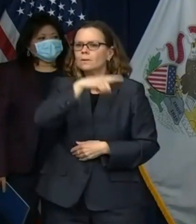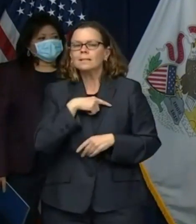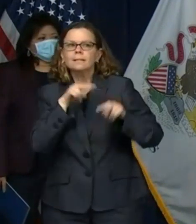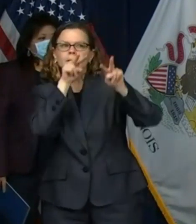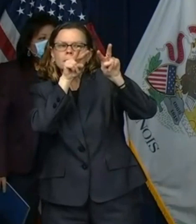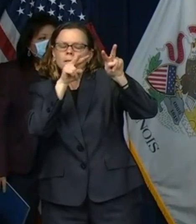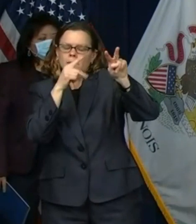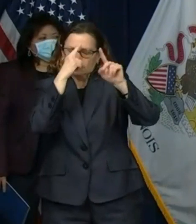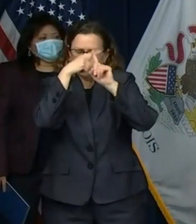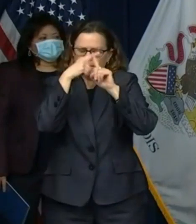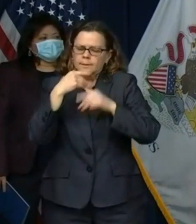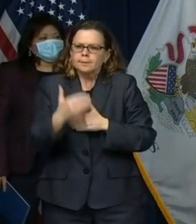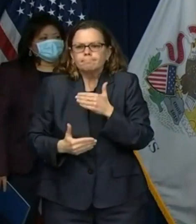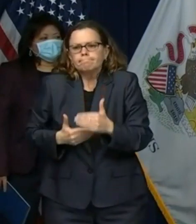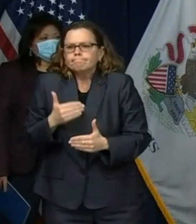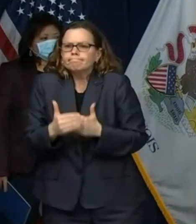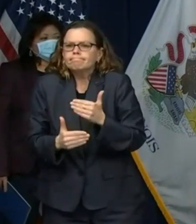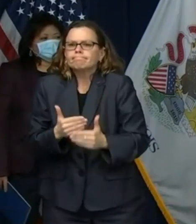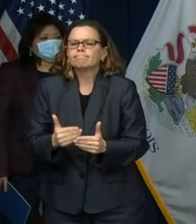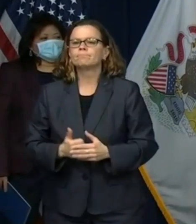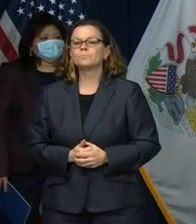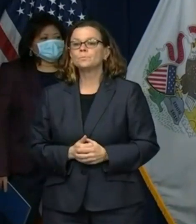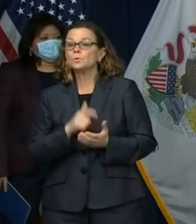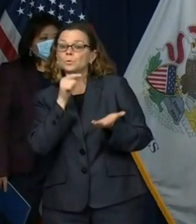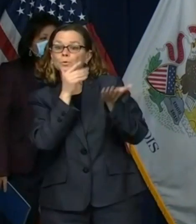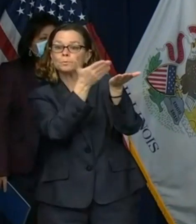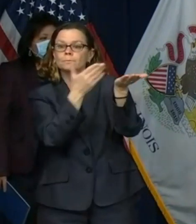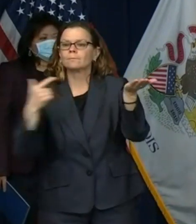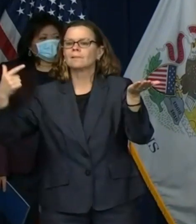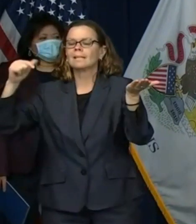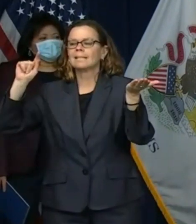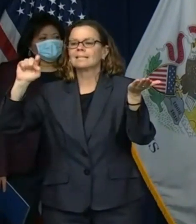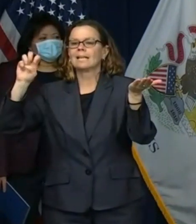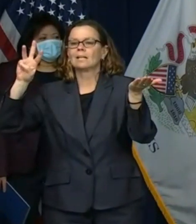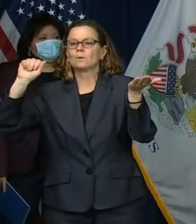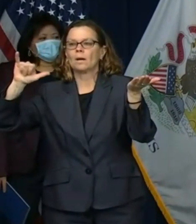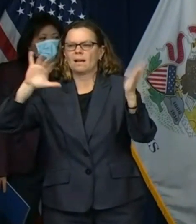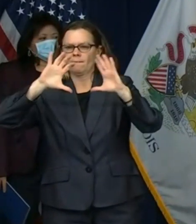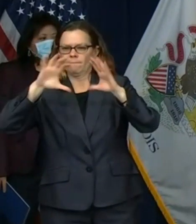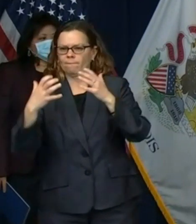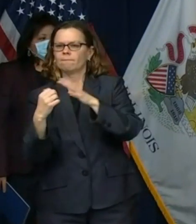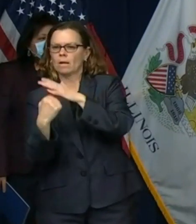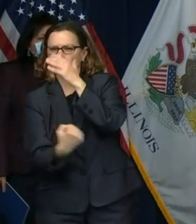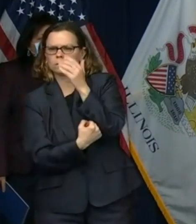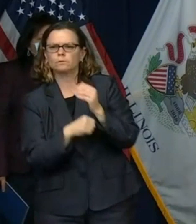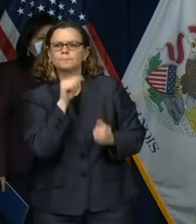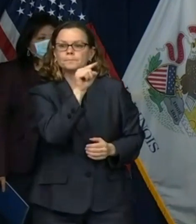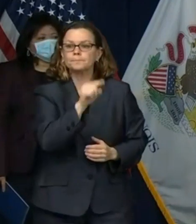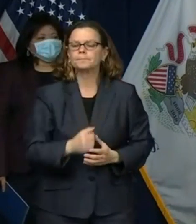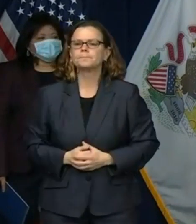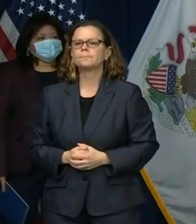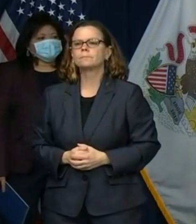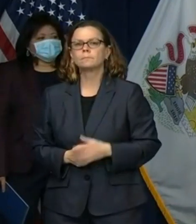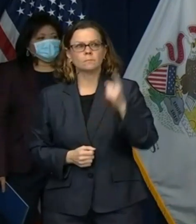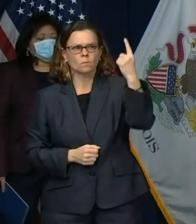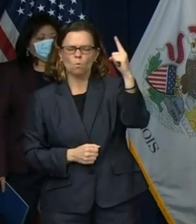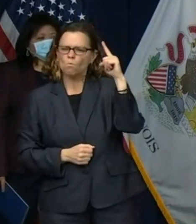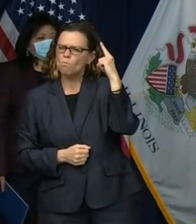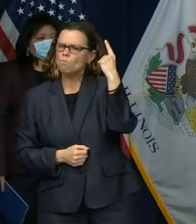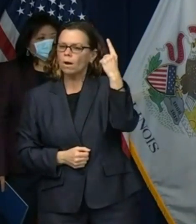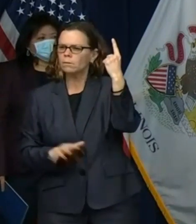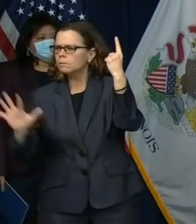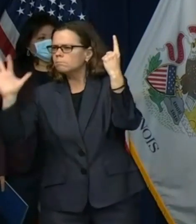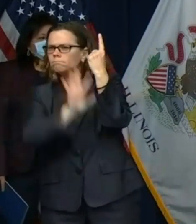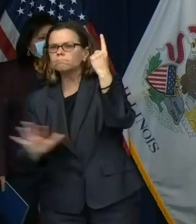few first the gateway foundation the only statewide provider of addiction treatment in illinois